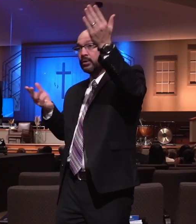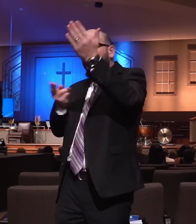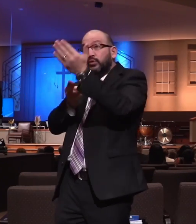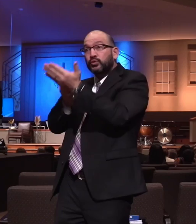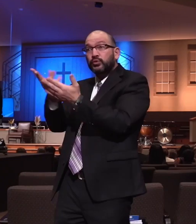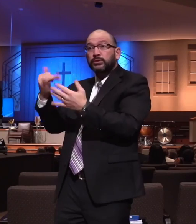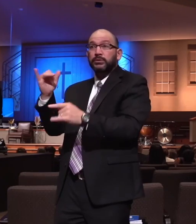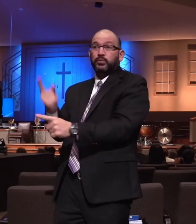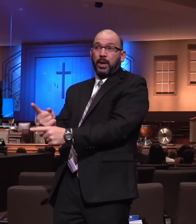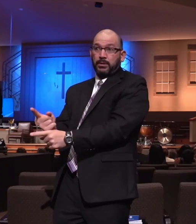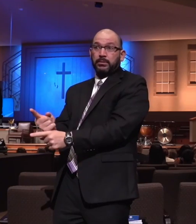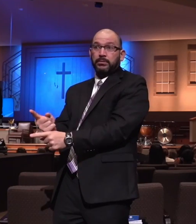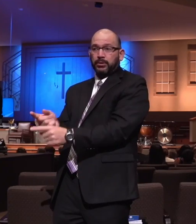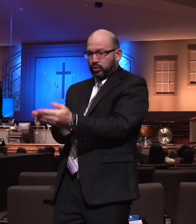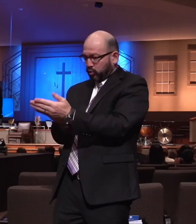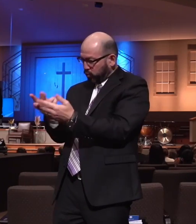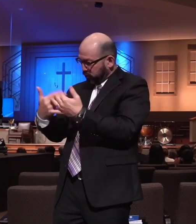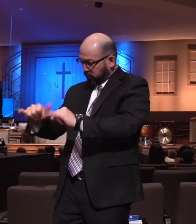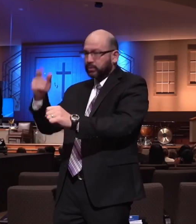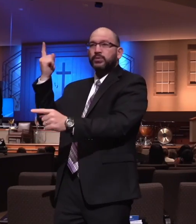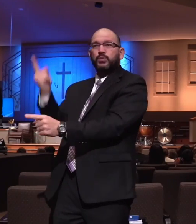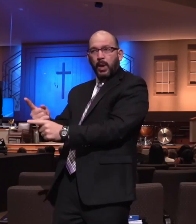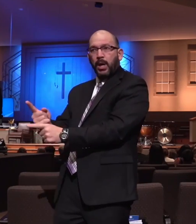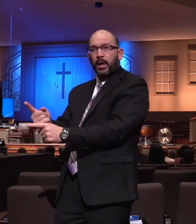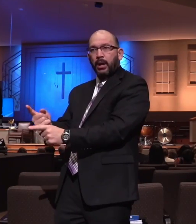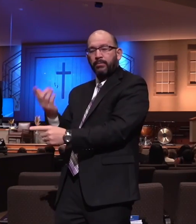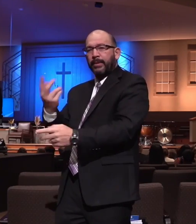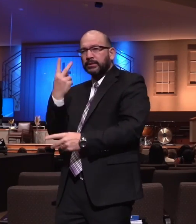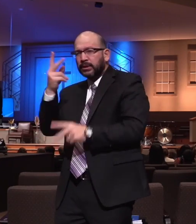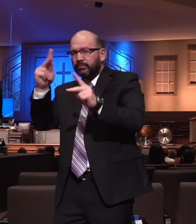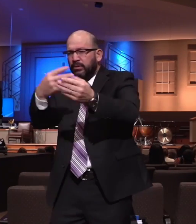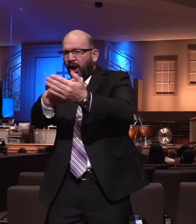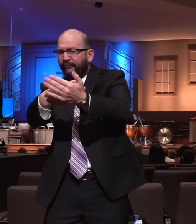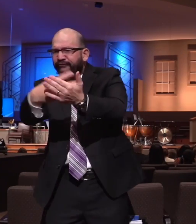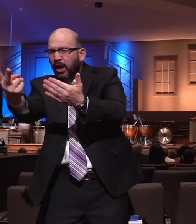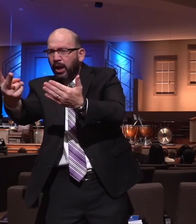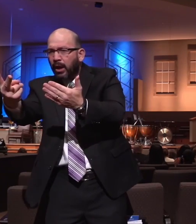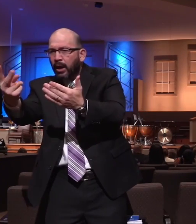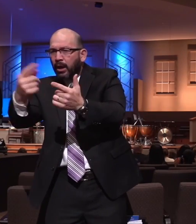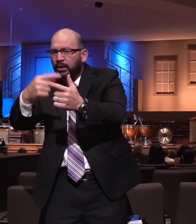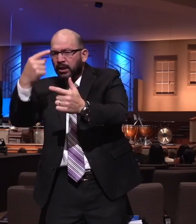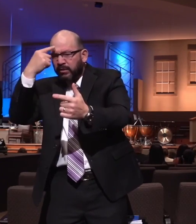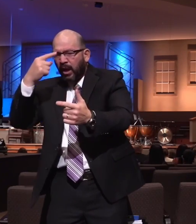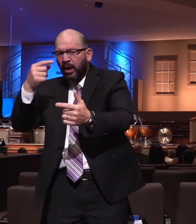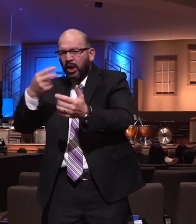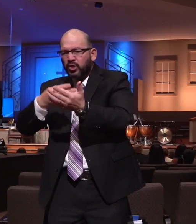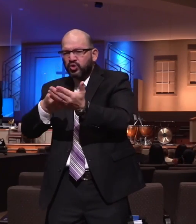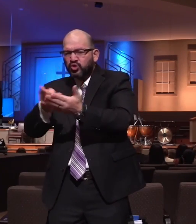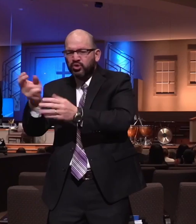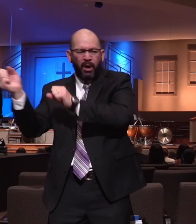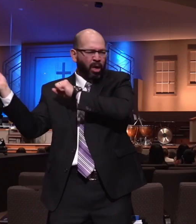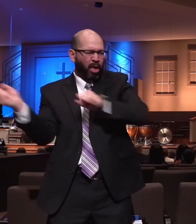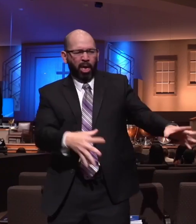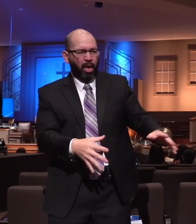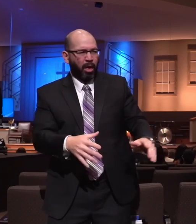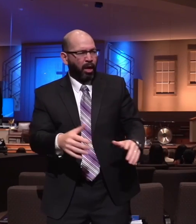truth. But so oftentimes people get hurt, they see some failure like that, and they drop the truth and they run to a more permissive lifestyle